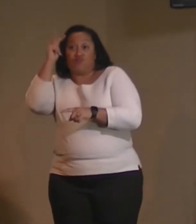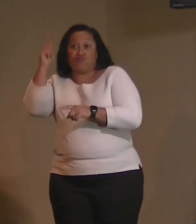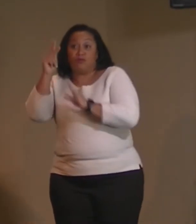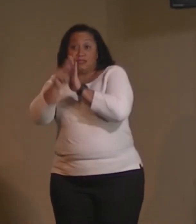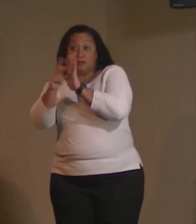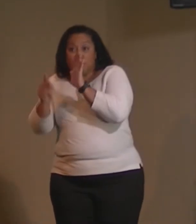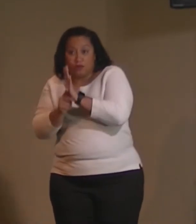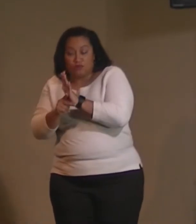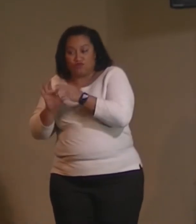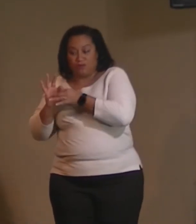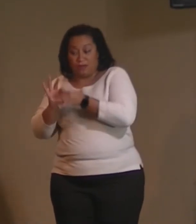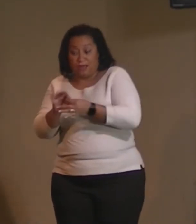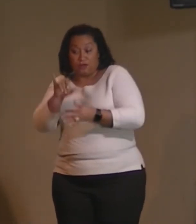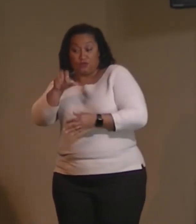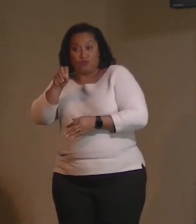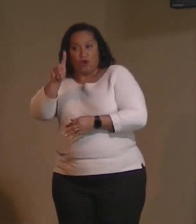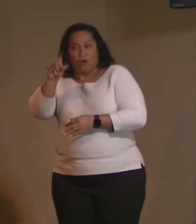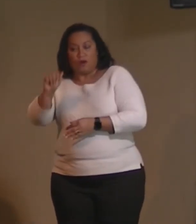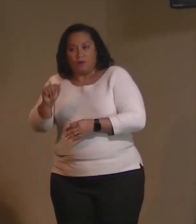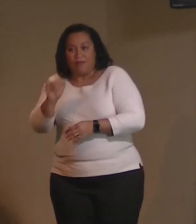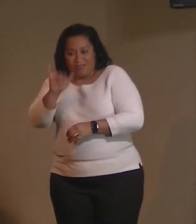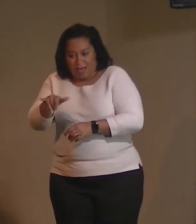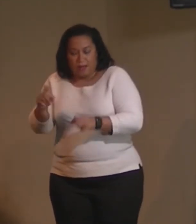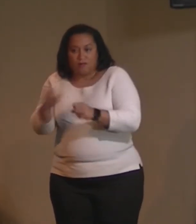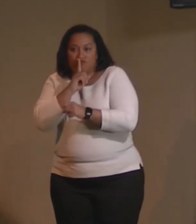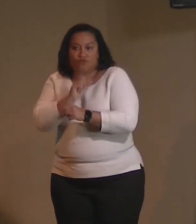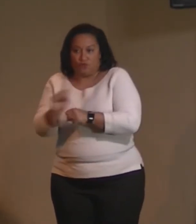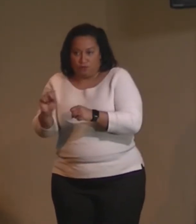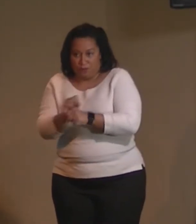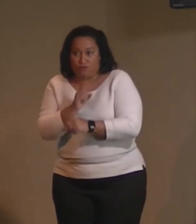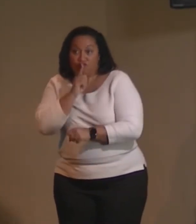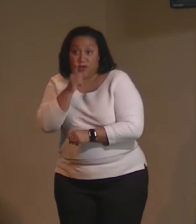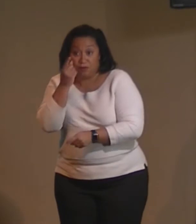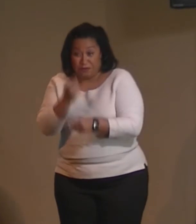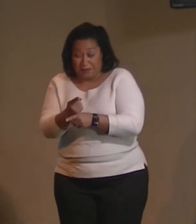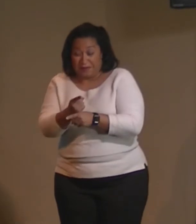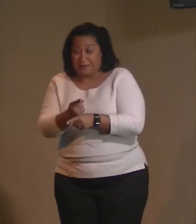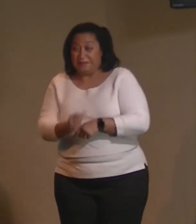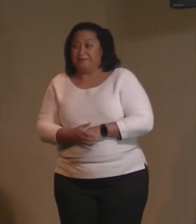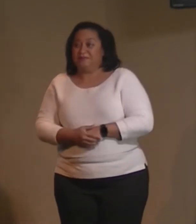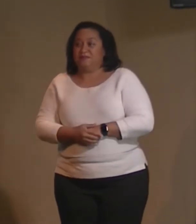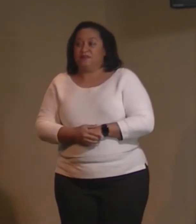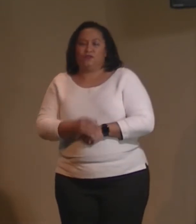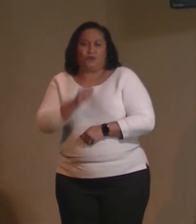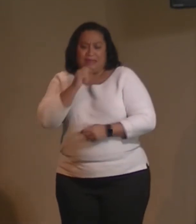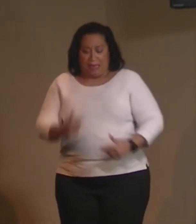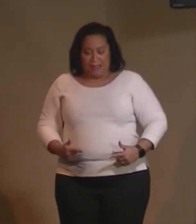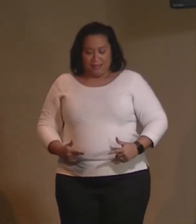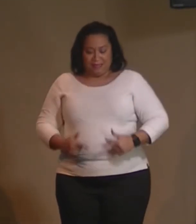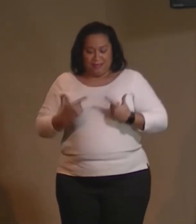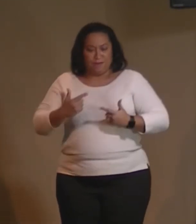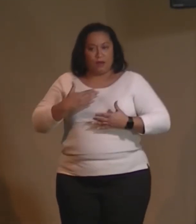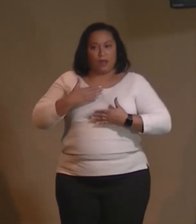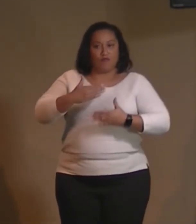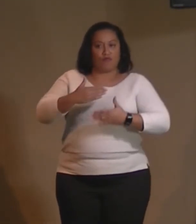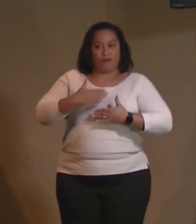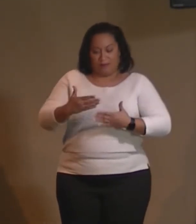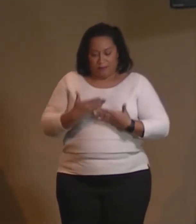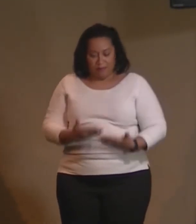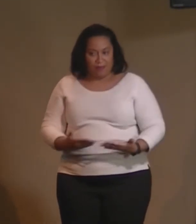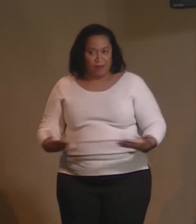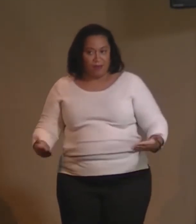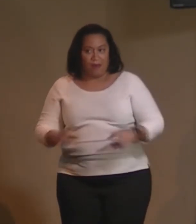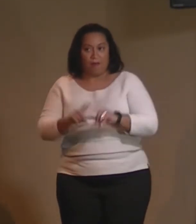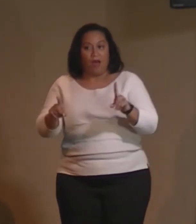level of consciousness, and based on that, does that not mean he is real? He may not be a living, breathing being, the way,